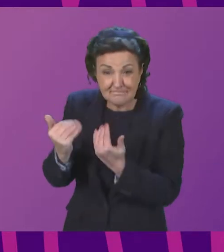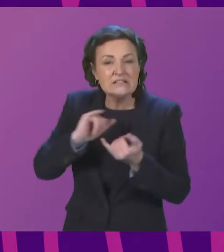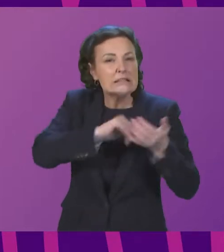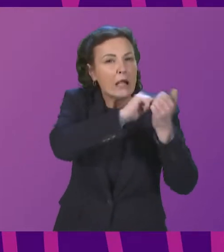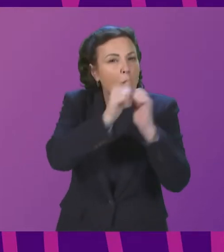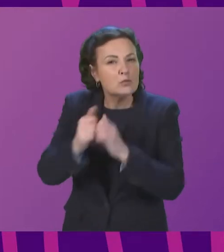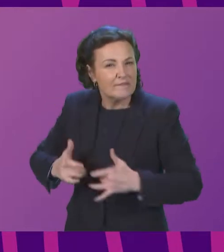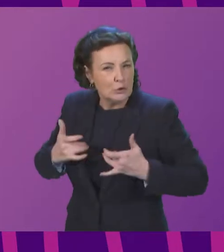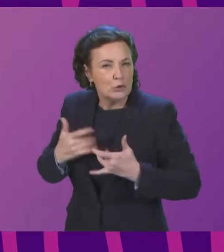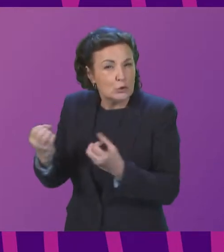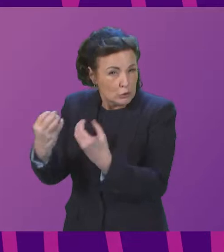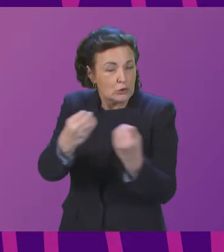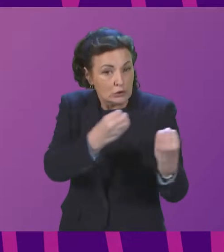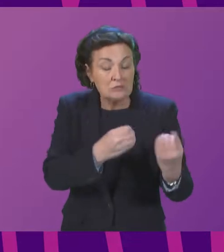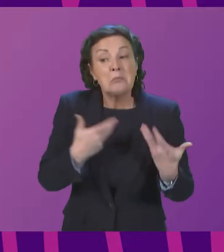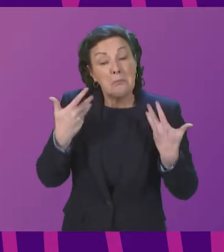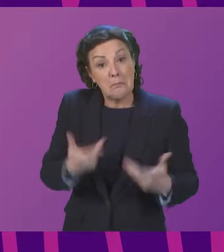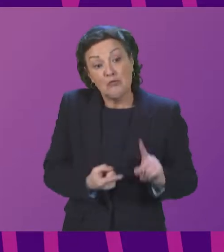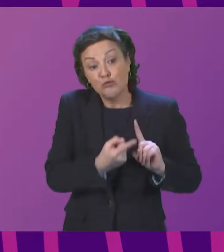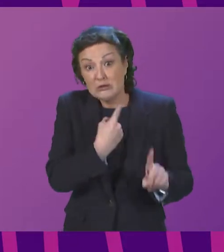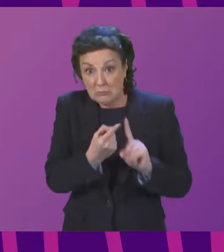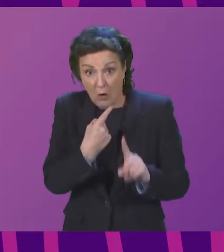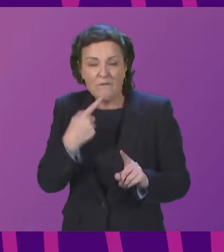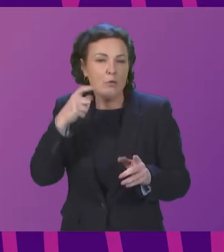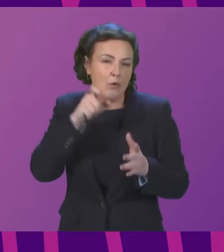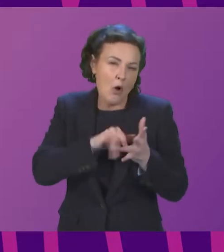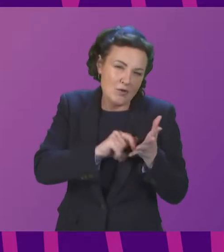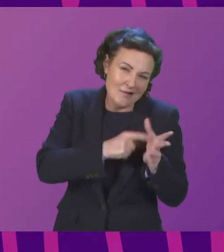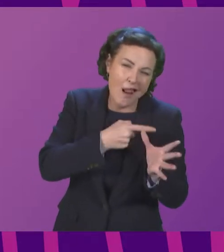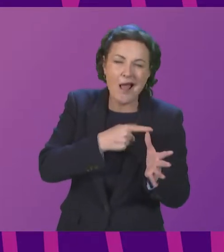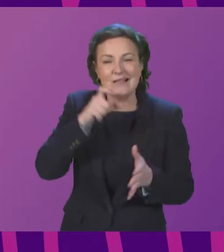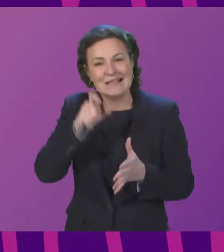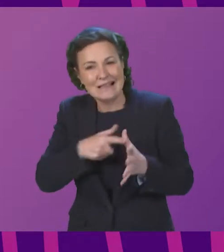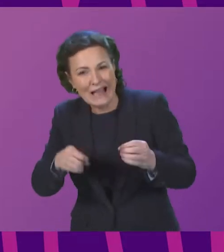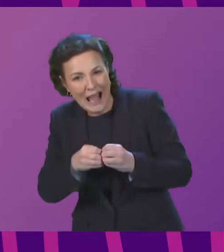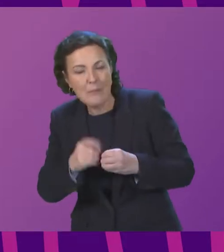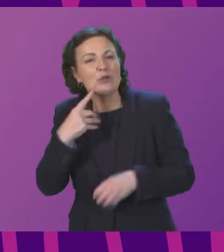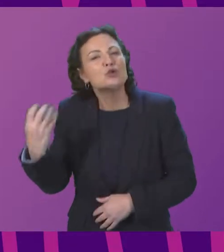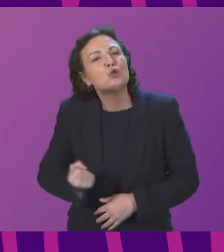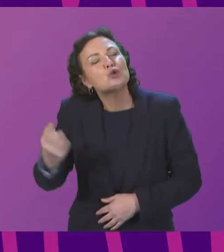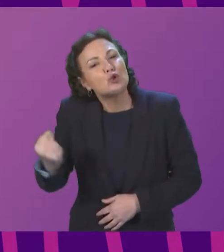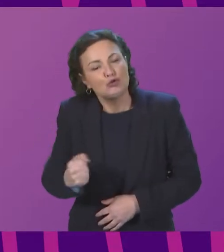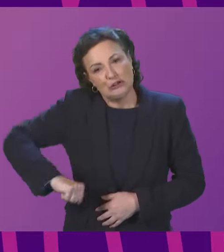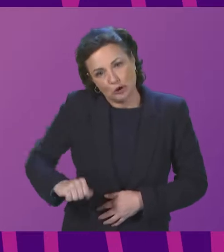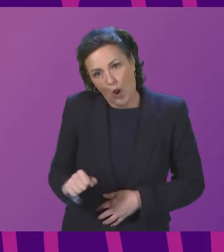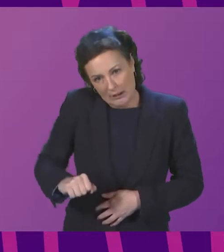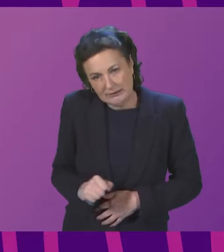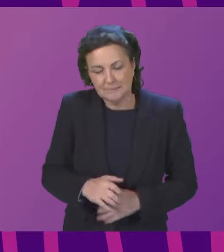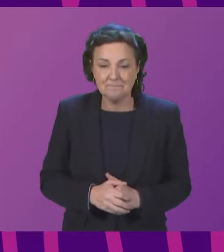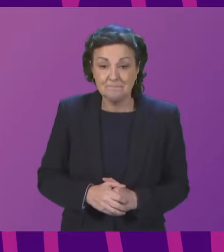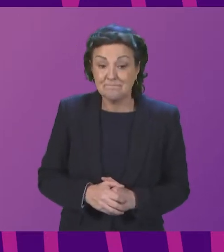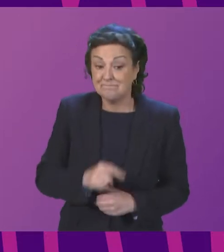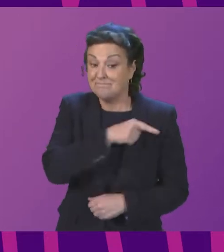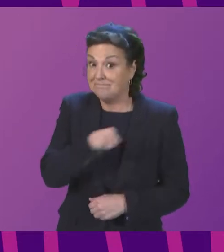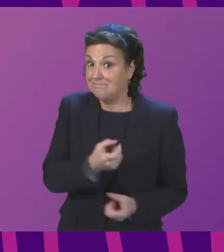the petition and we've received responses since then from COSLA, from the Citizens Advice Scotland and Social Security Scotland. In response to